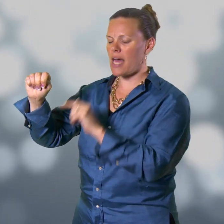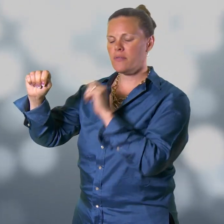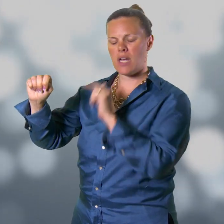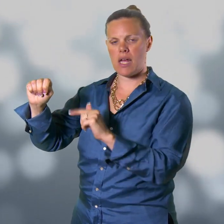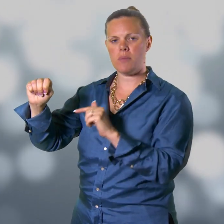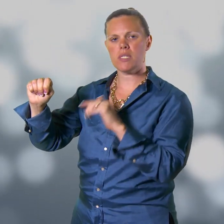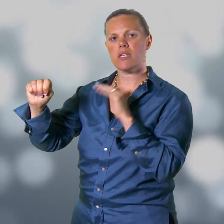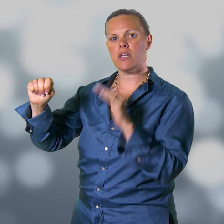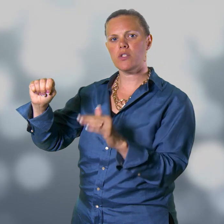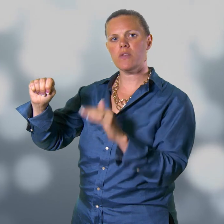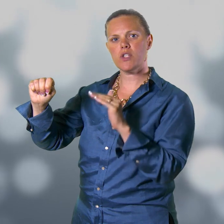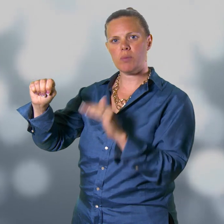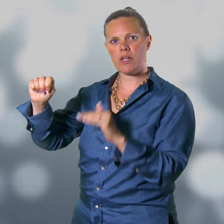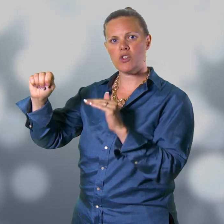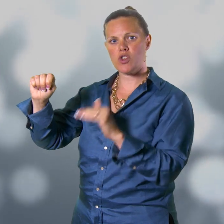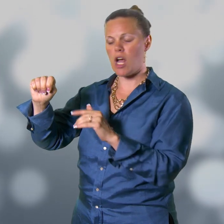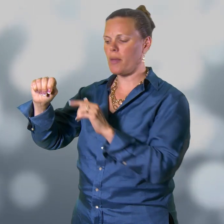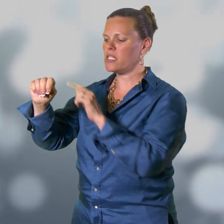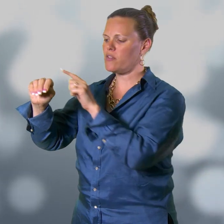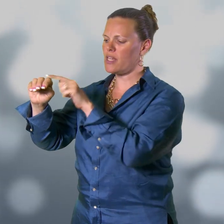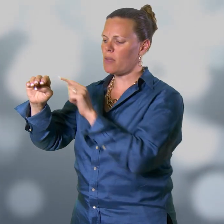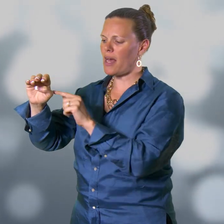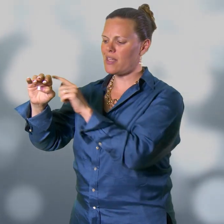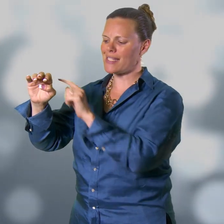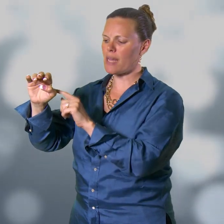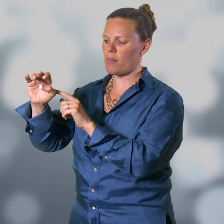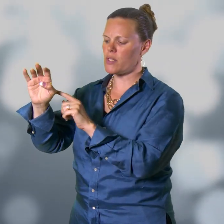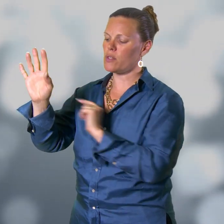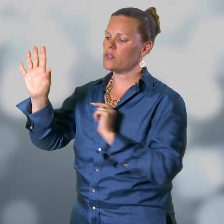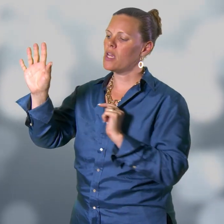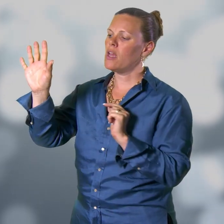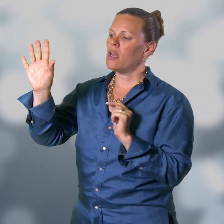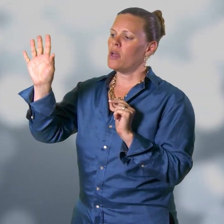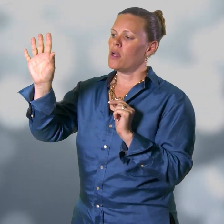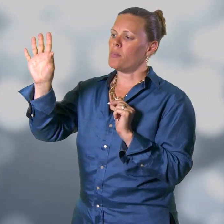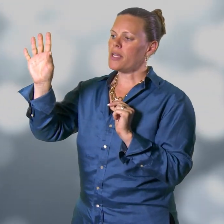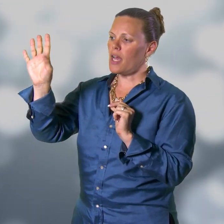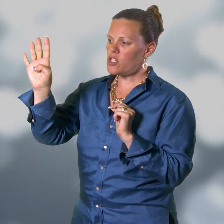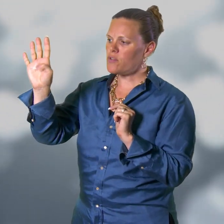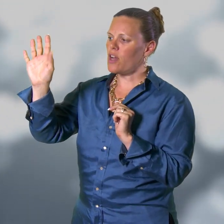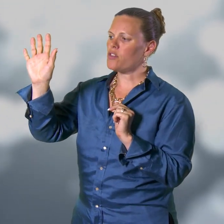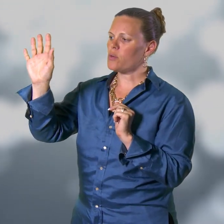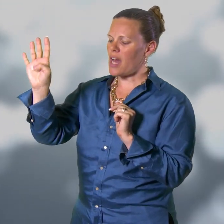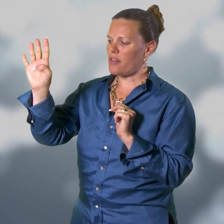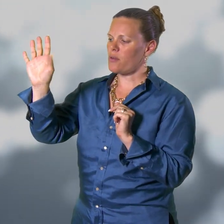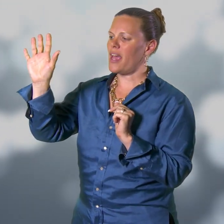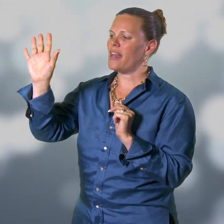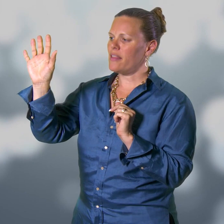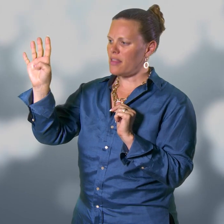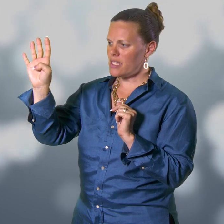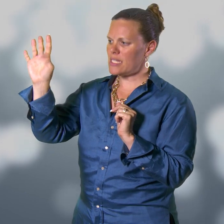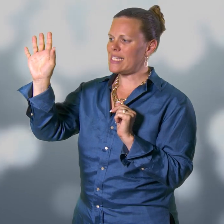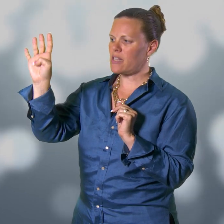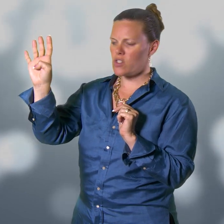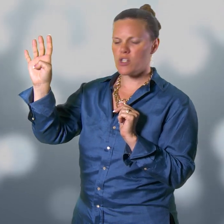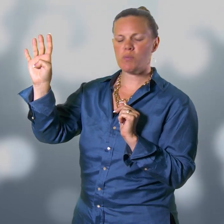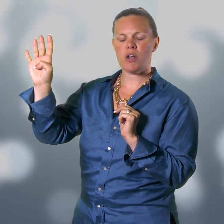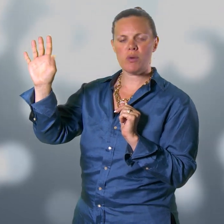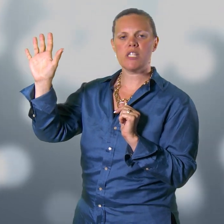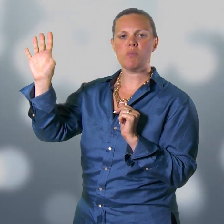of times to kids who've experienced trauma, is if you think about these like muscles, because you've gone through a lot of threat, this downstairs part of the brain has been